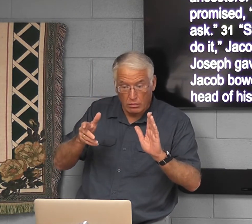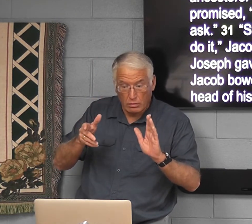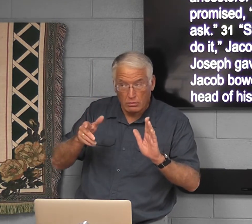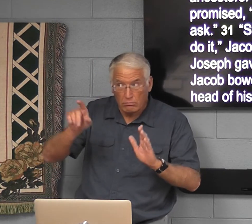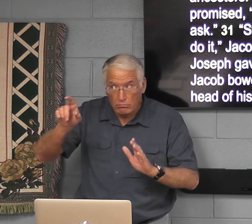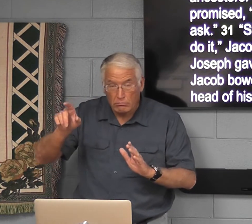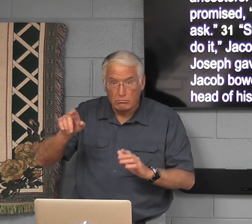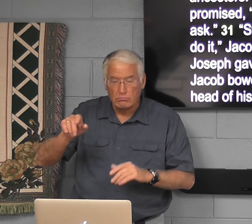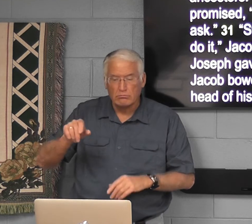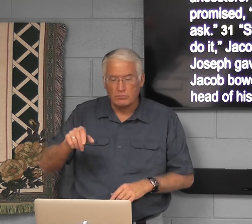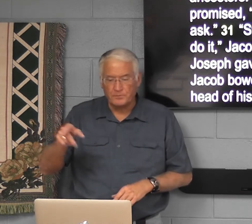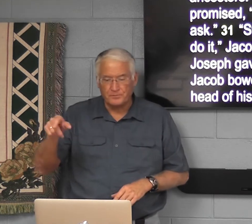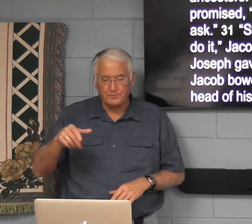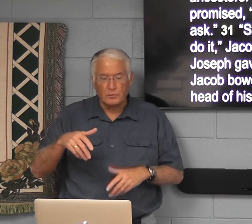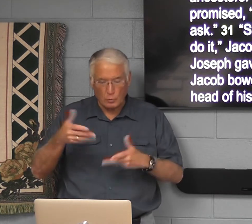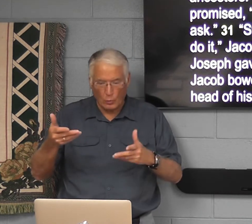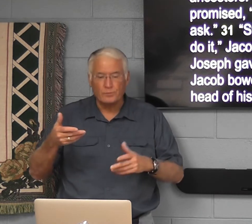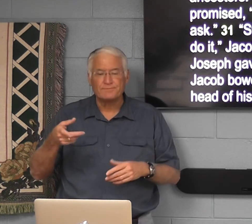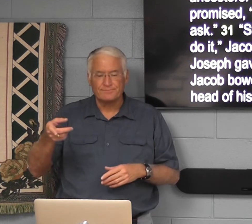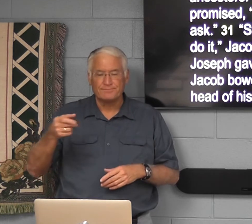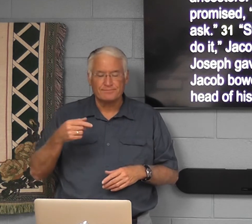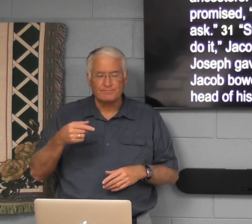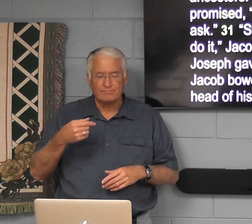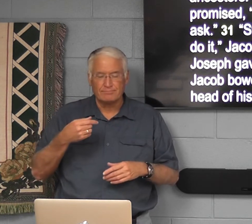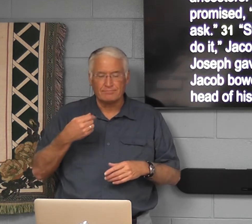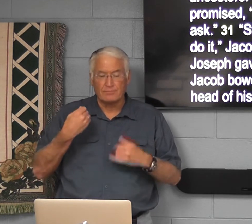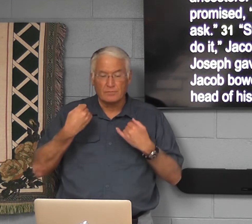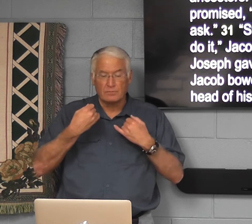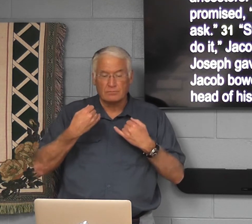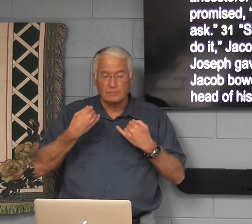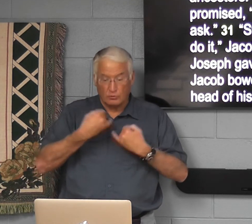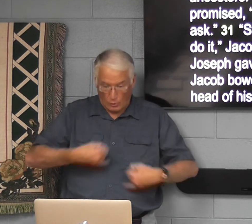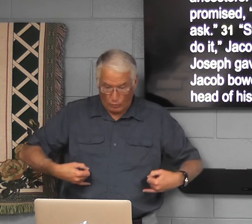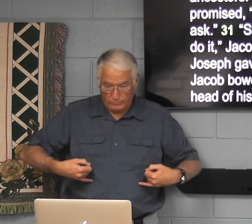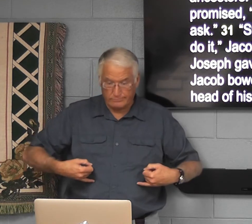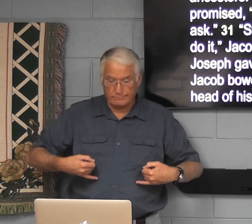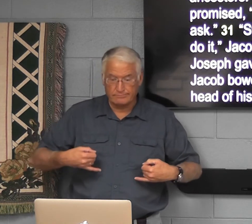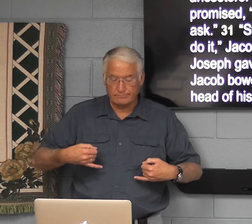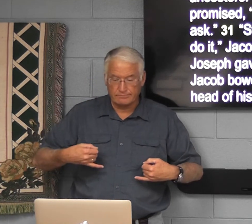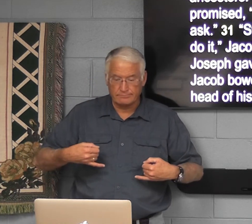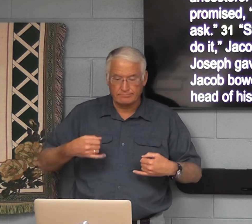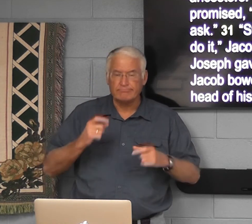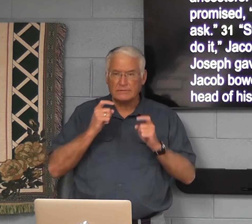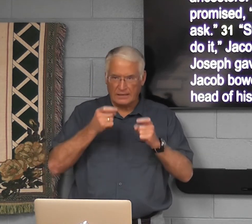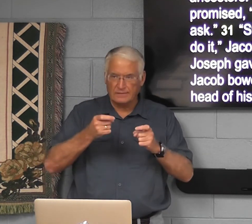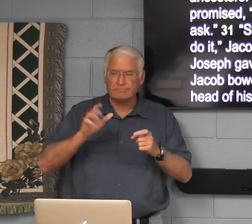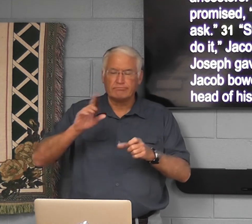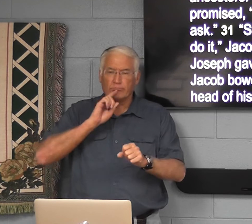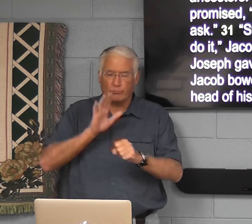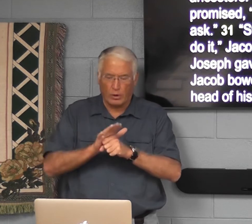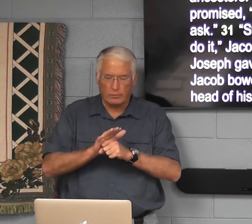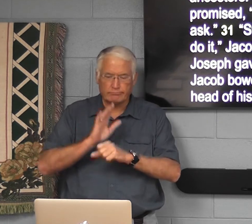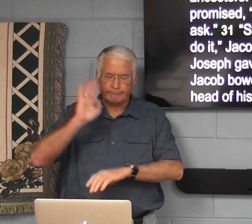Swear that you will do it. Jacob insisted. So Joseph gave his oath.